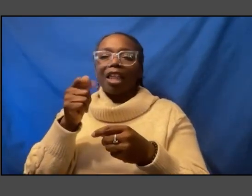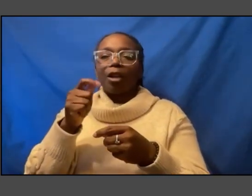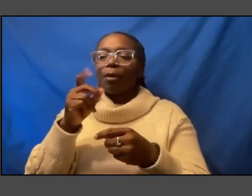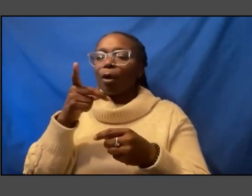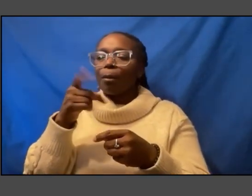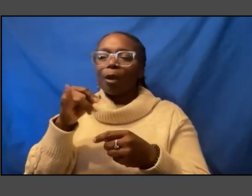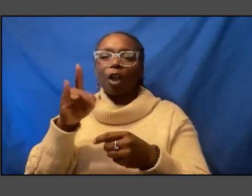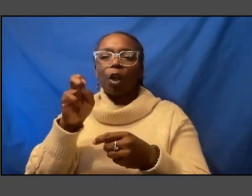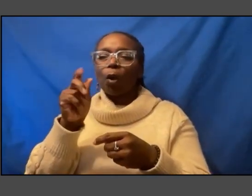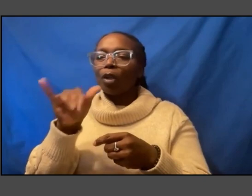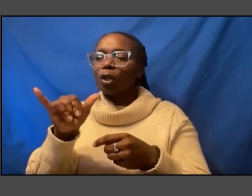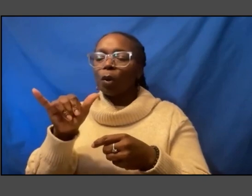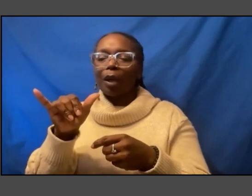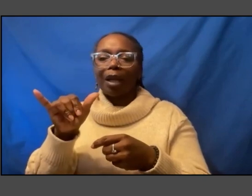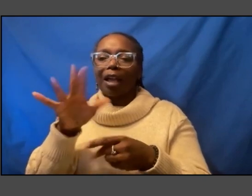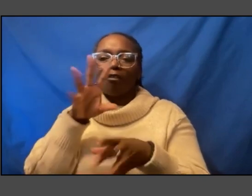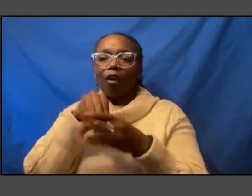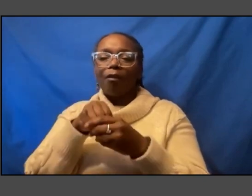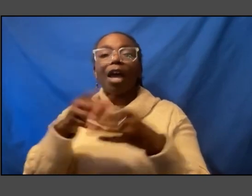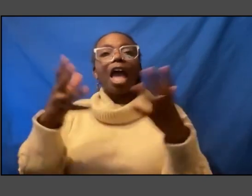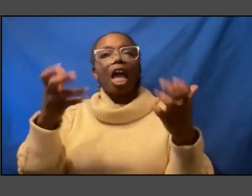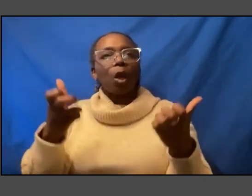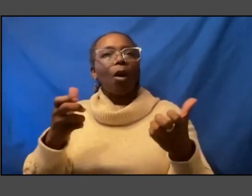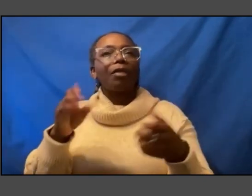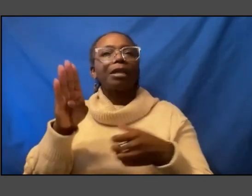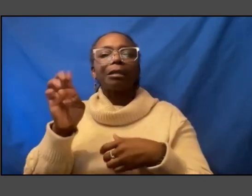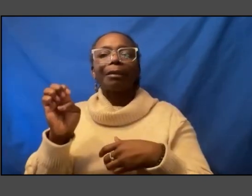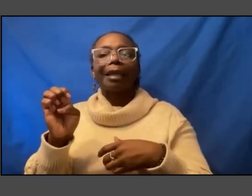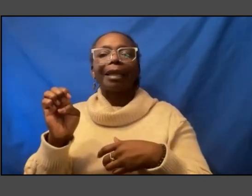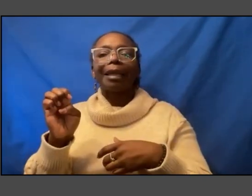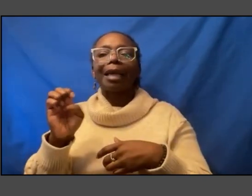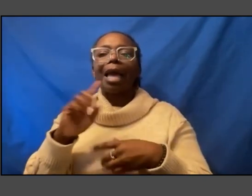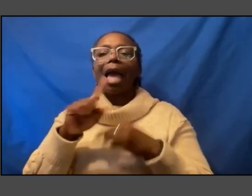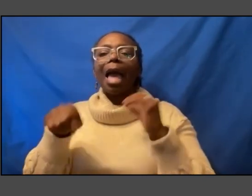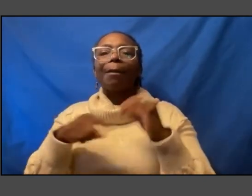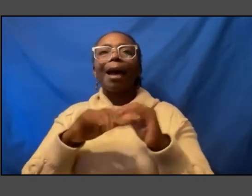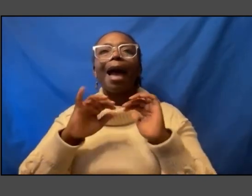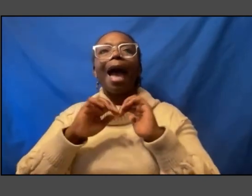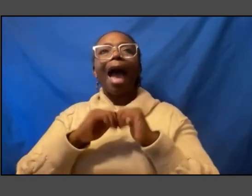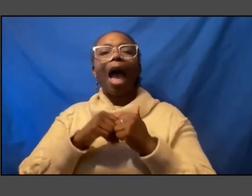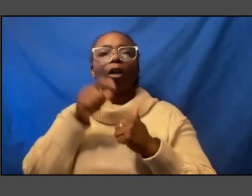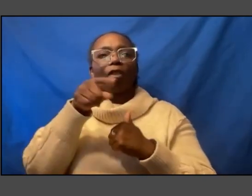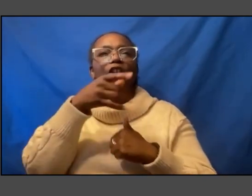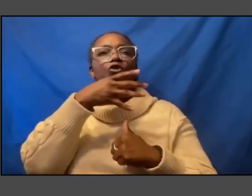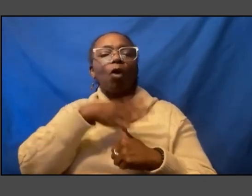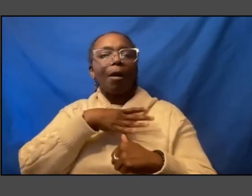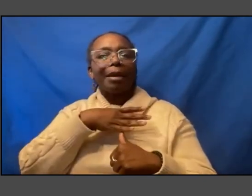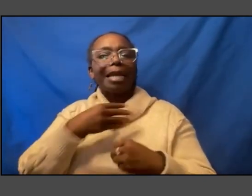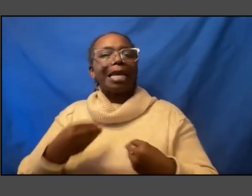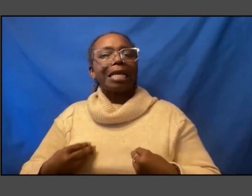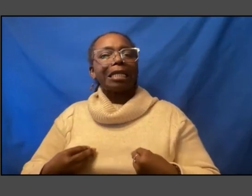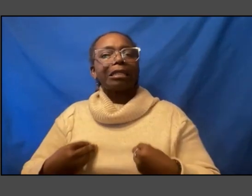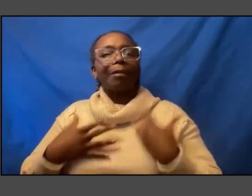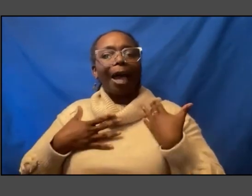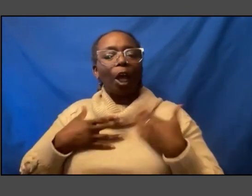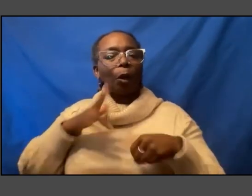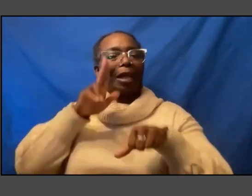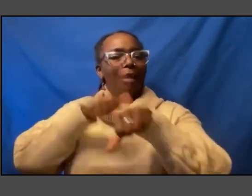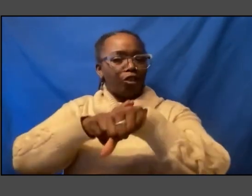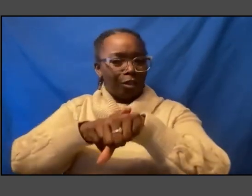i want this to be about how this woman inspired a nation um because she could